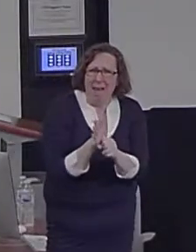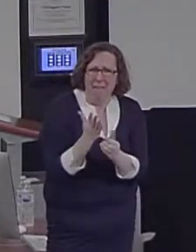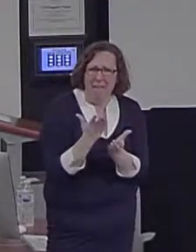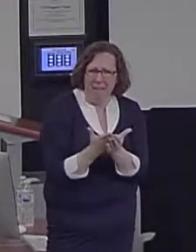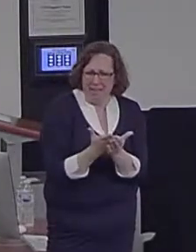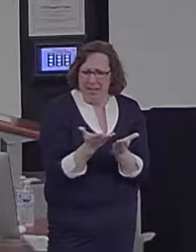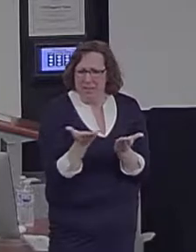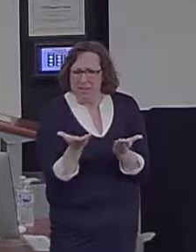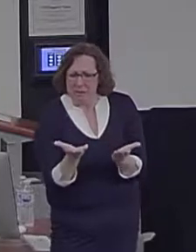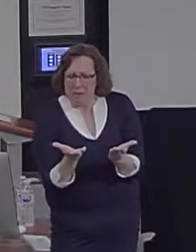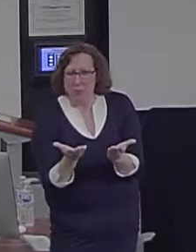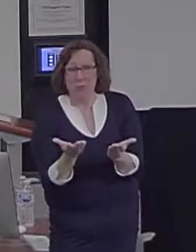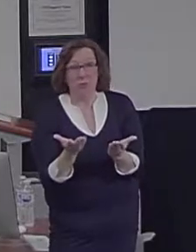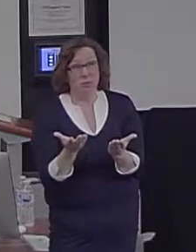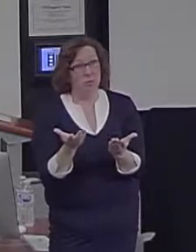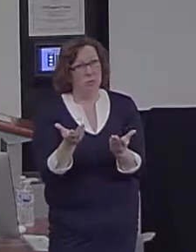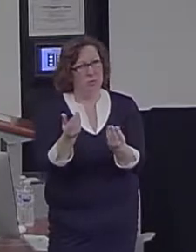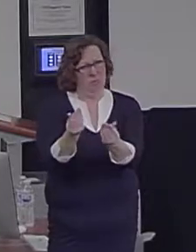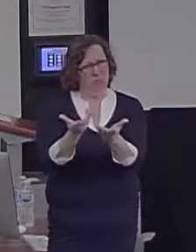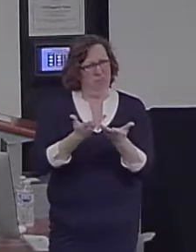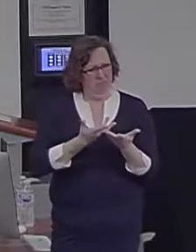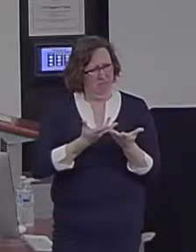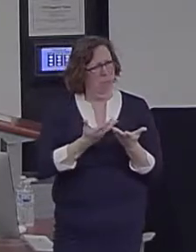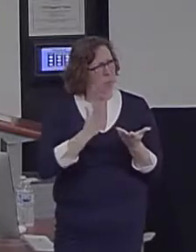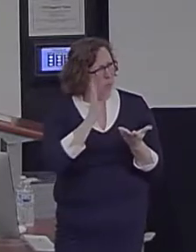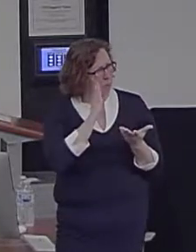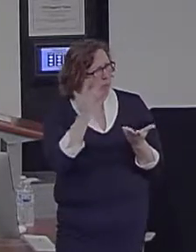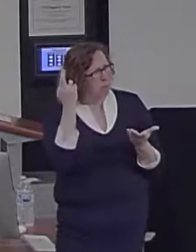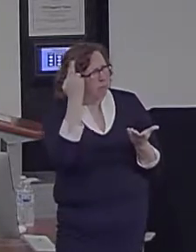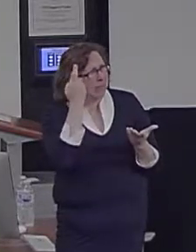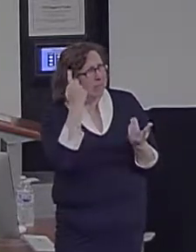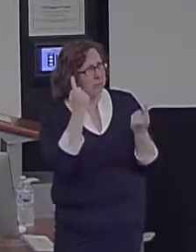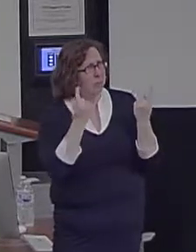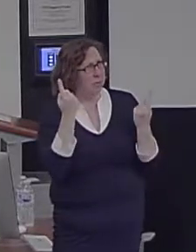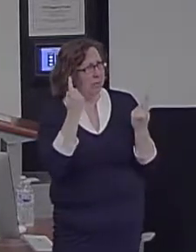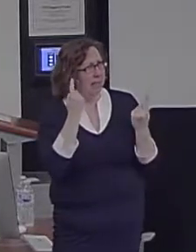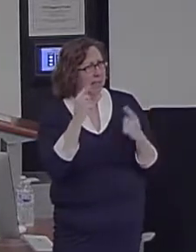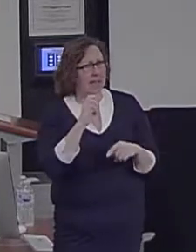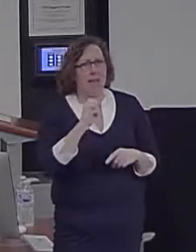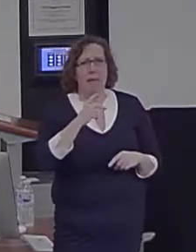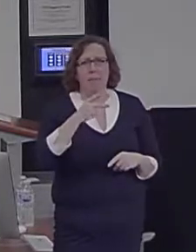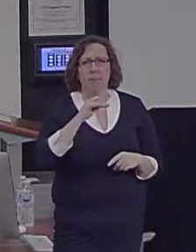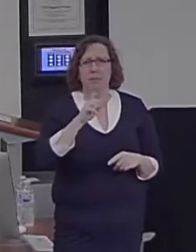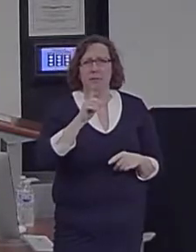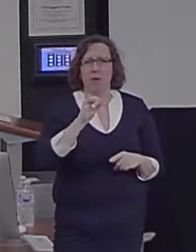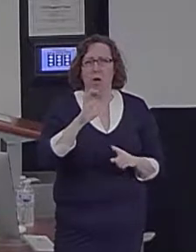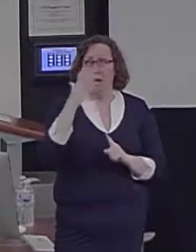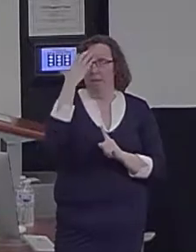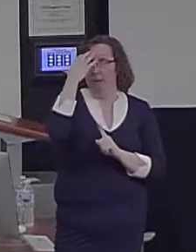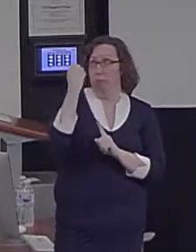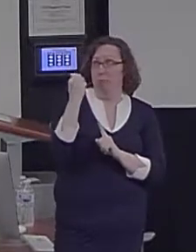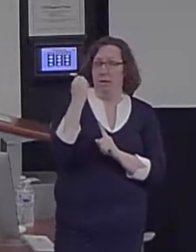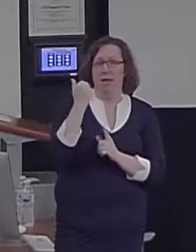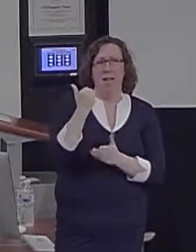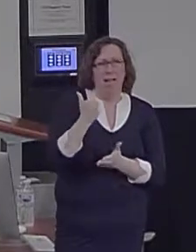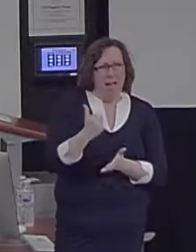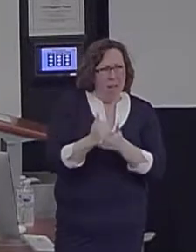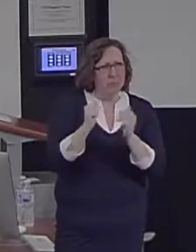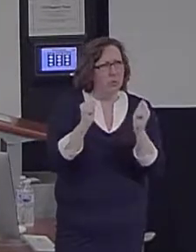reasonable to think that episodic retrieval is contributing to divergent creative thinking. So that's a nice setup for doing one of our